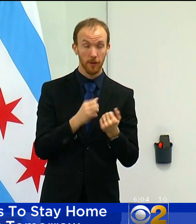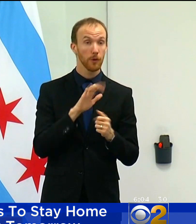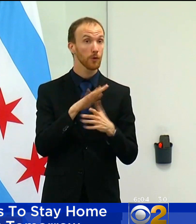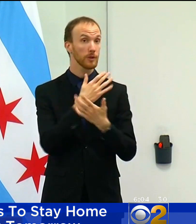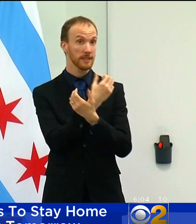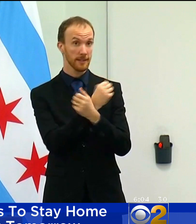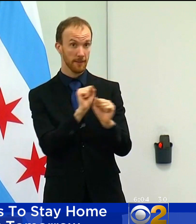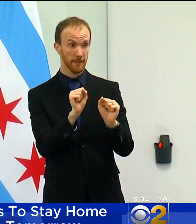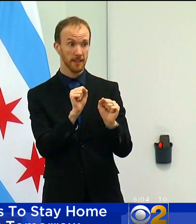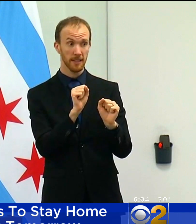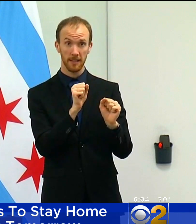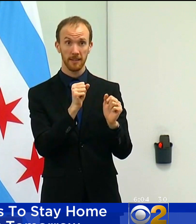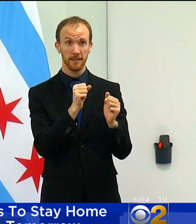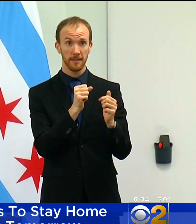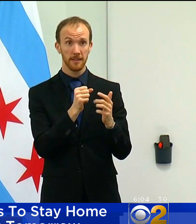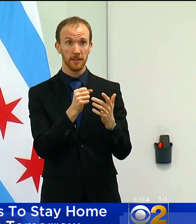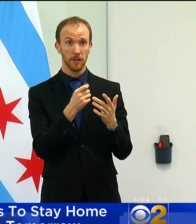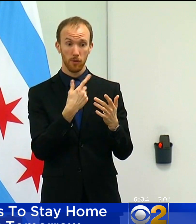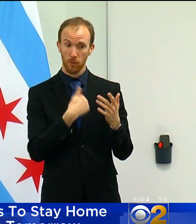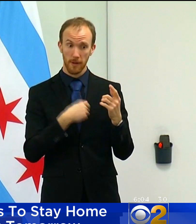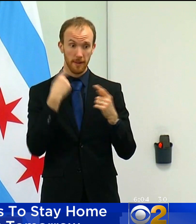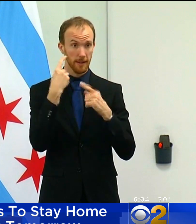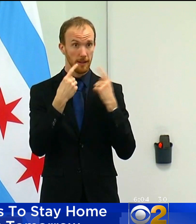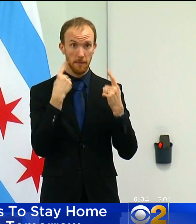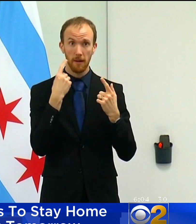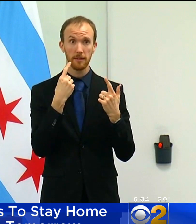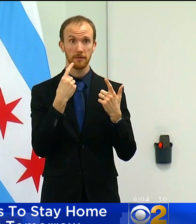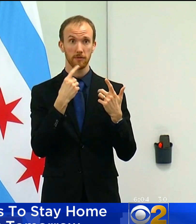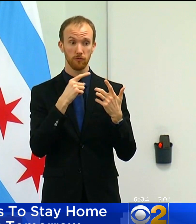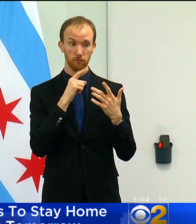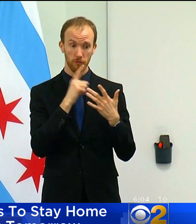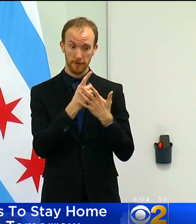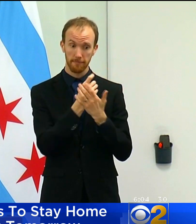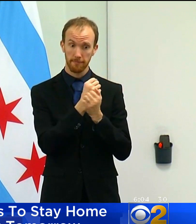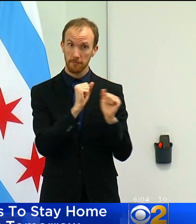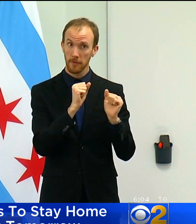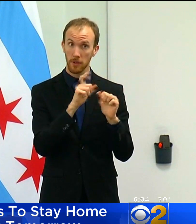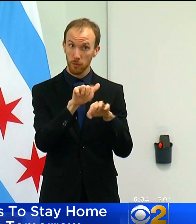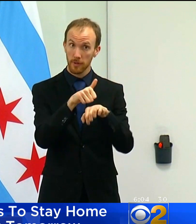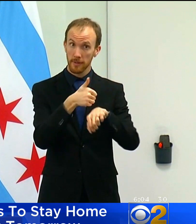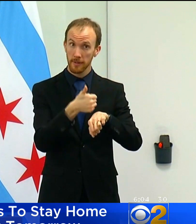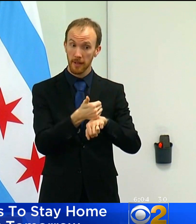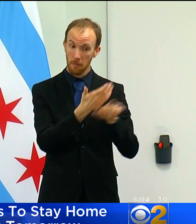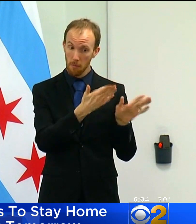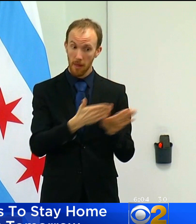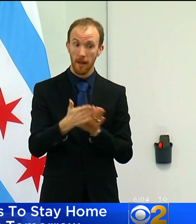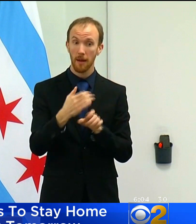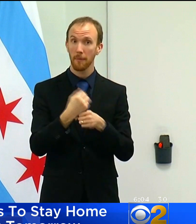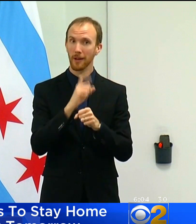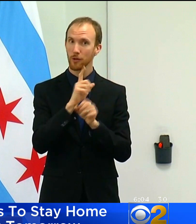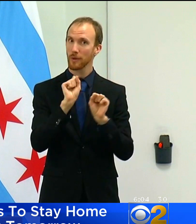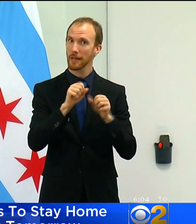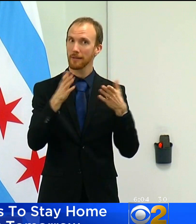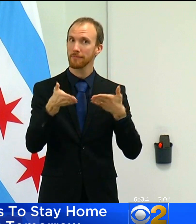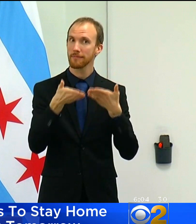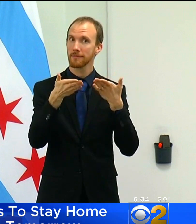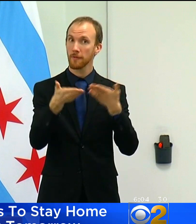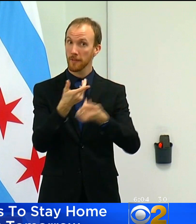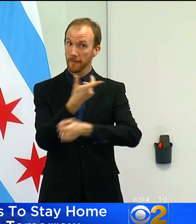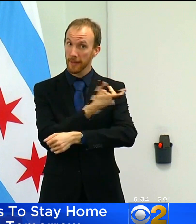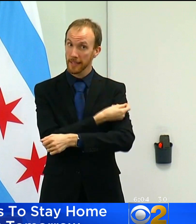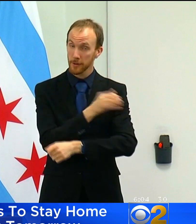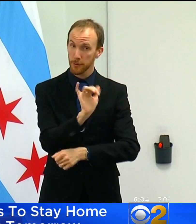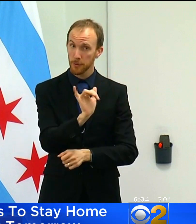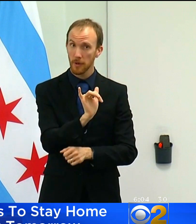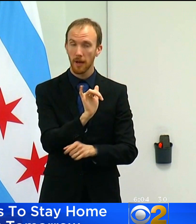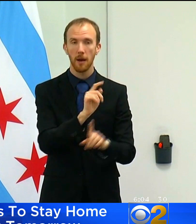seriously and we have built a plan to make sure that you can get the vaccine. But we